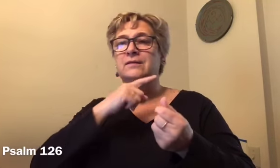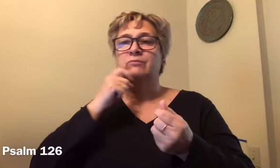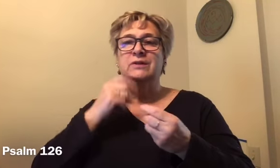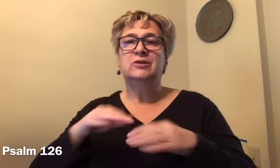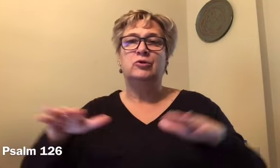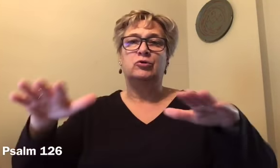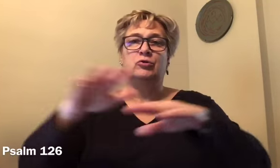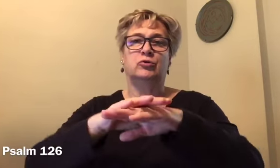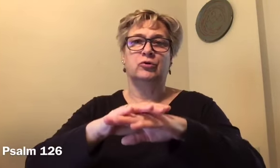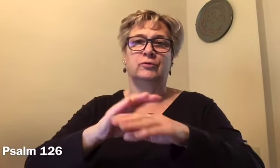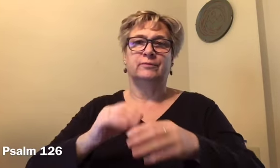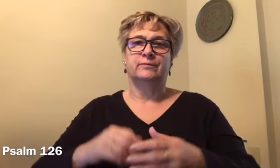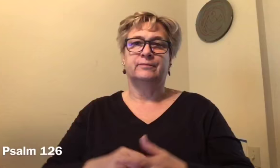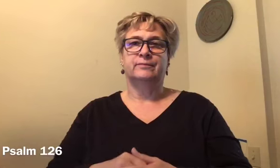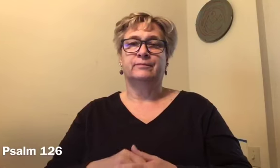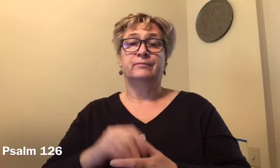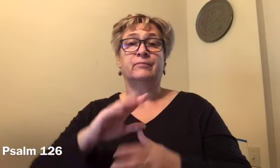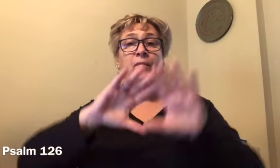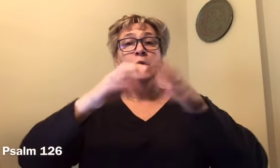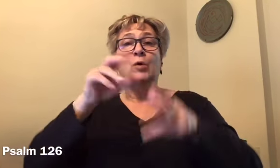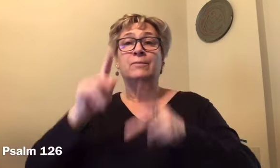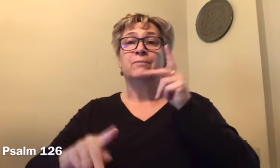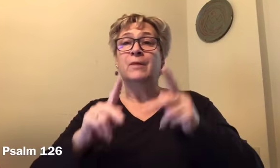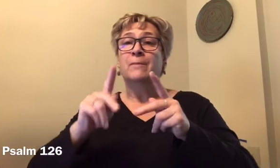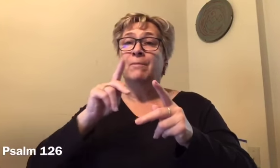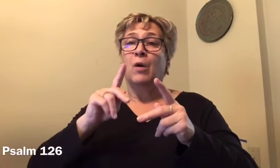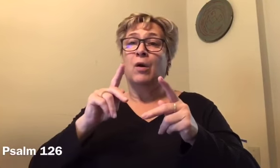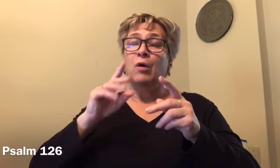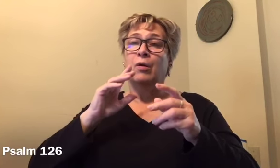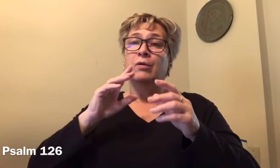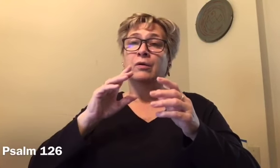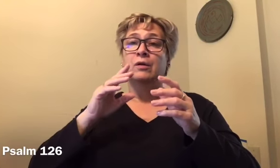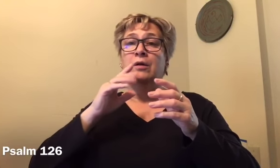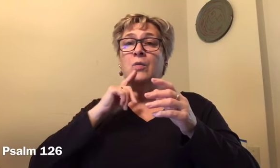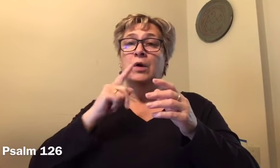sow tears shall reap rejoicing.